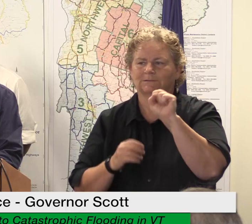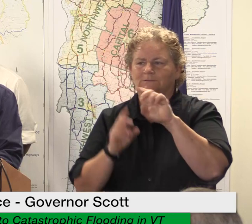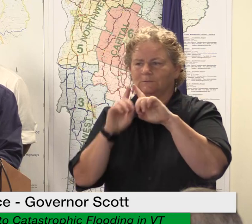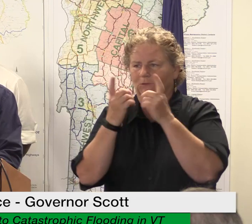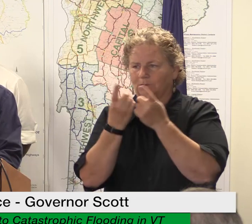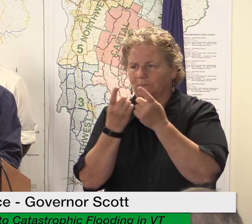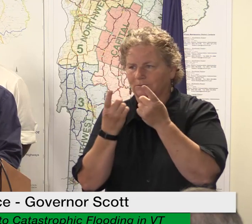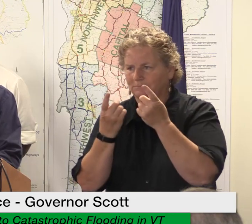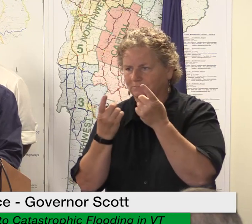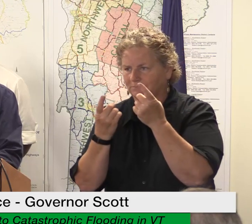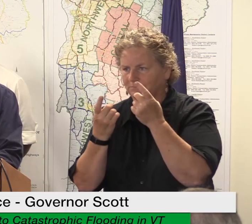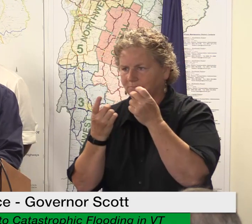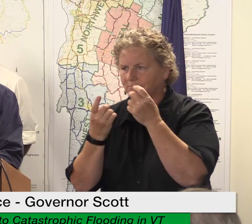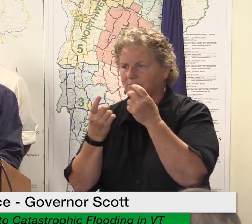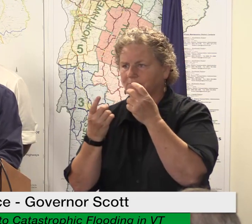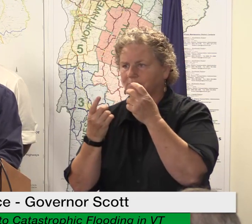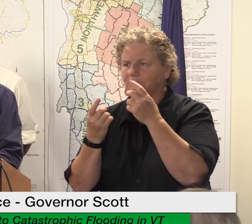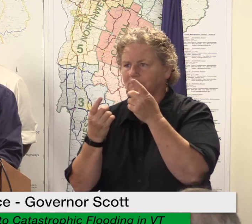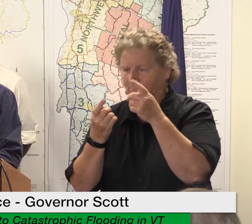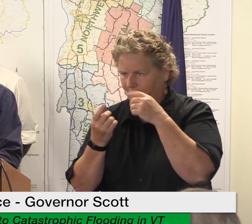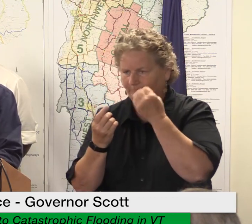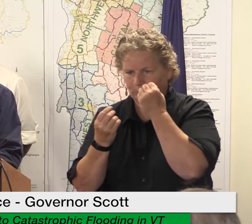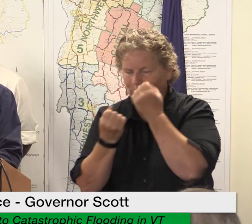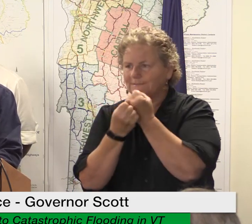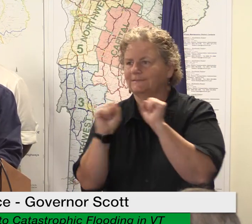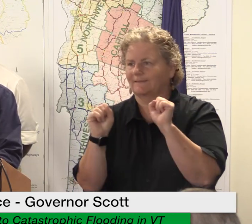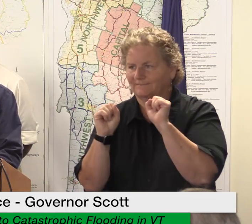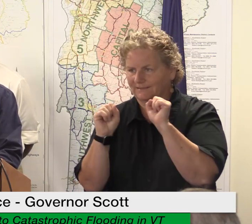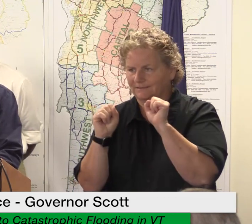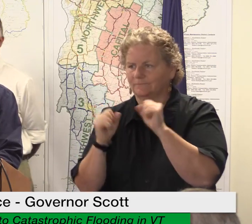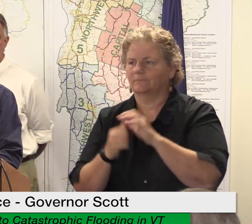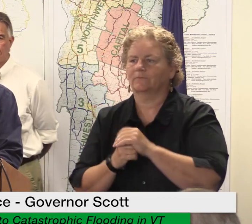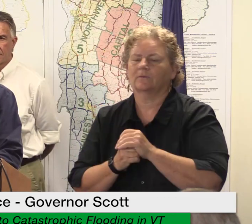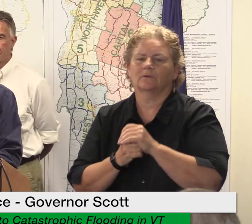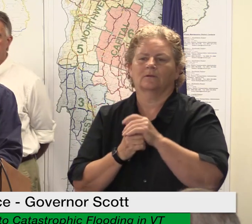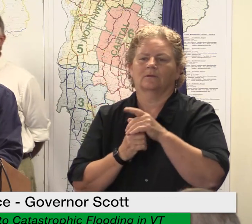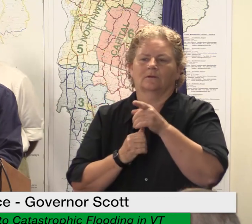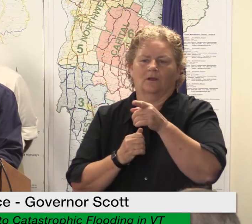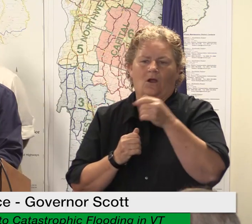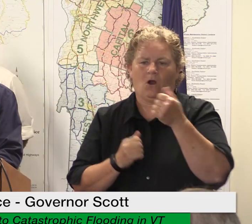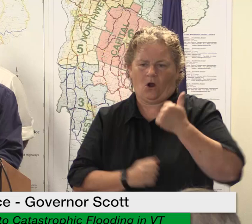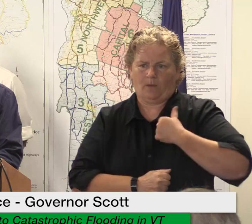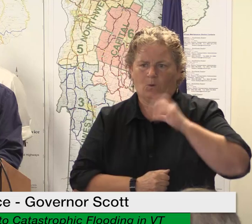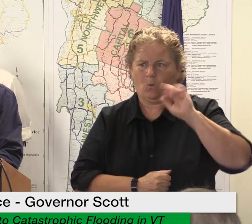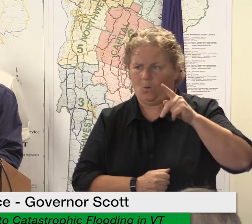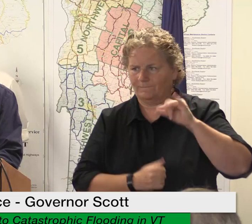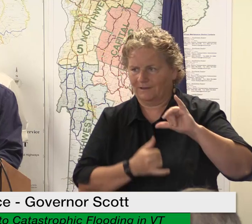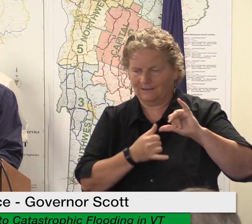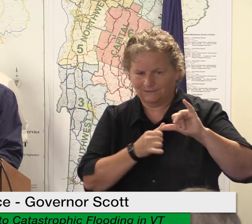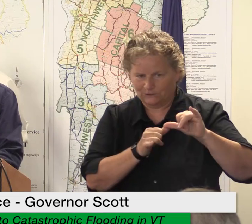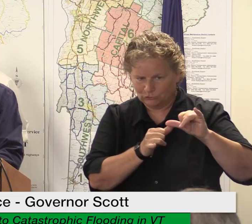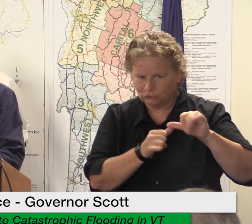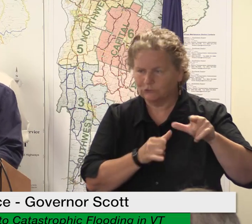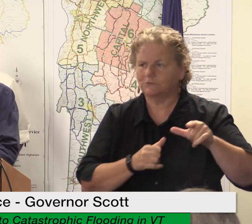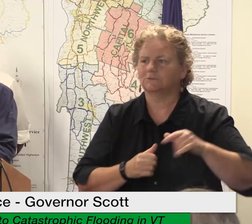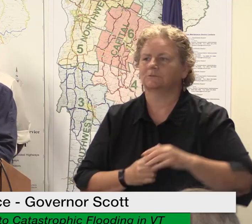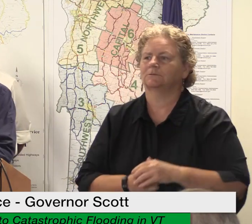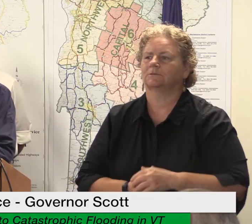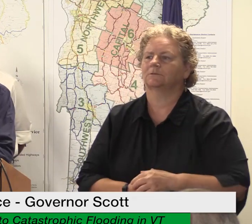our army corps of engineers are assisting with assessments for both wastewater treatment plants as well as hazardous waste